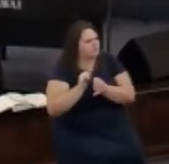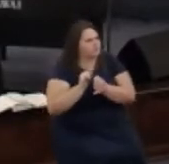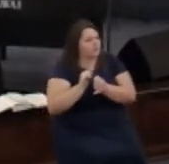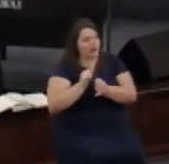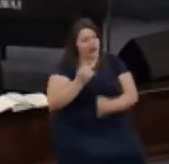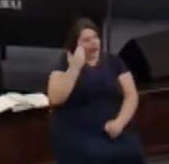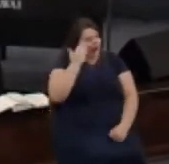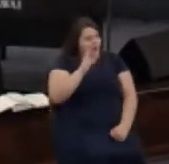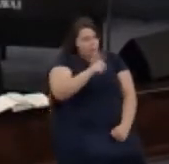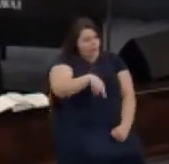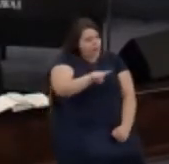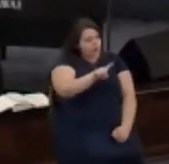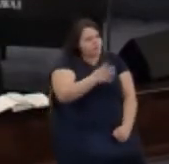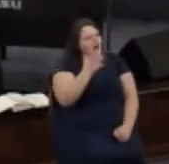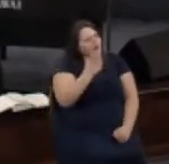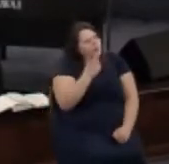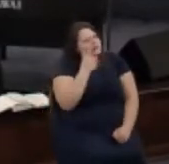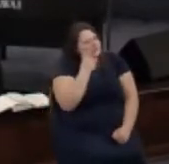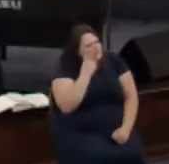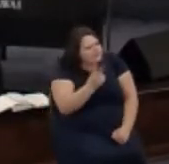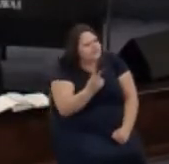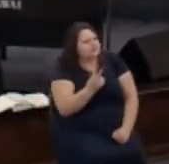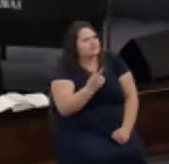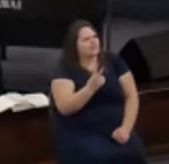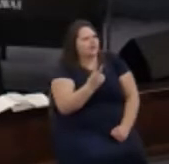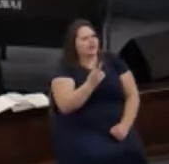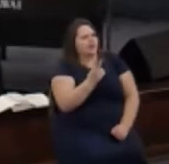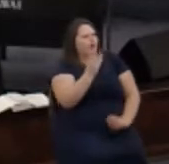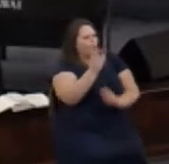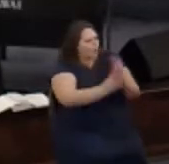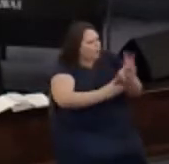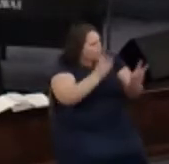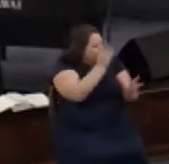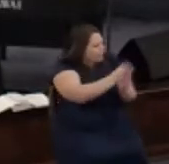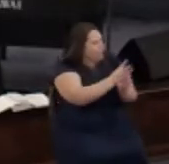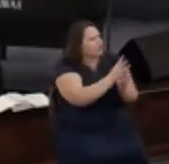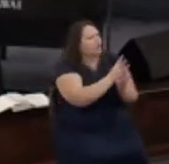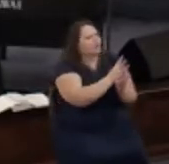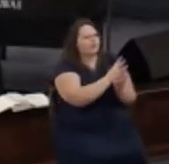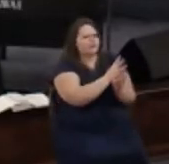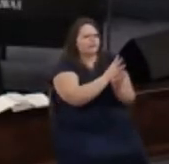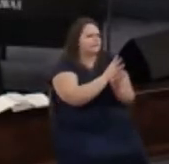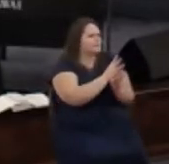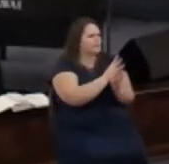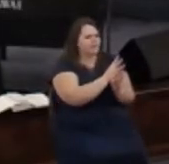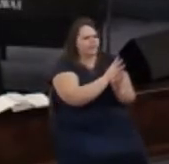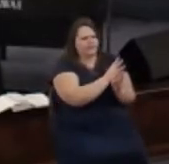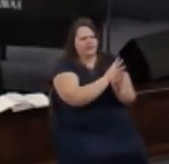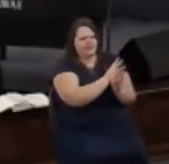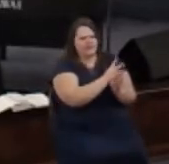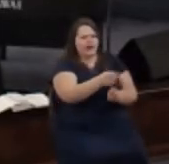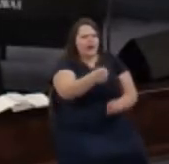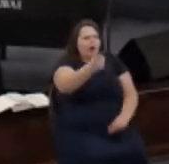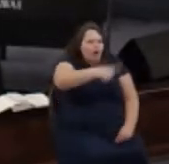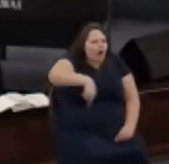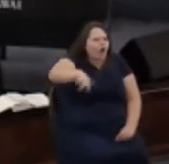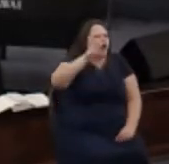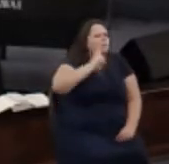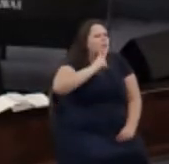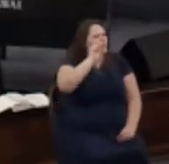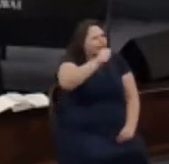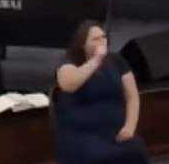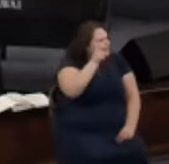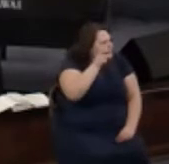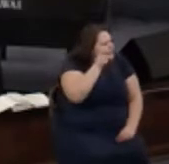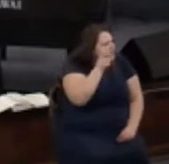you but I want to see a world where they all get to hear Christ they all get to